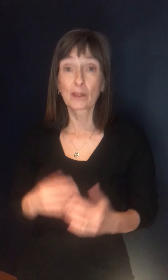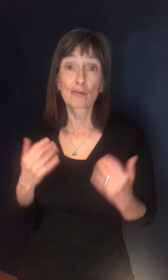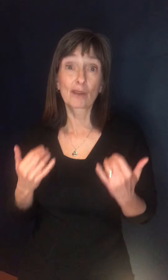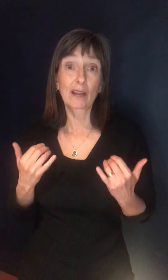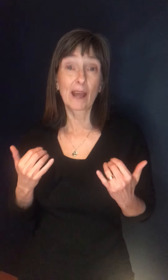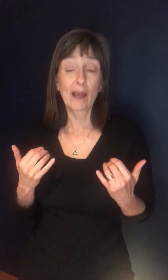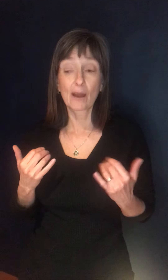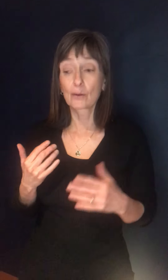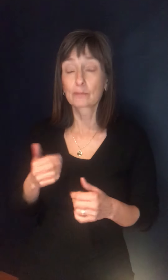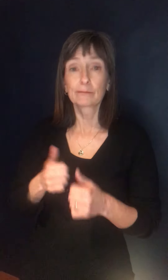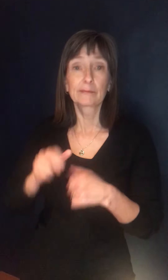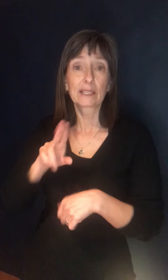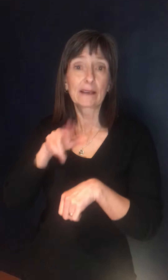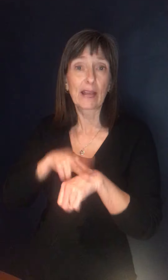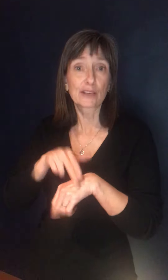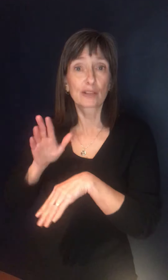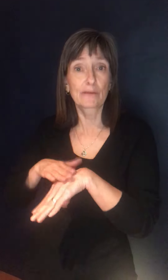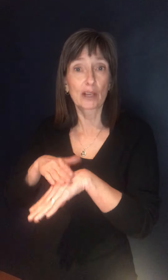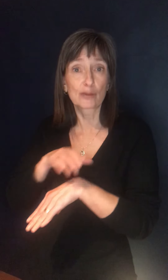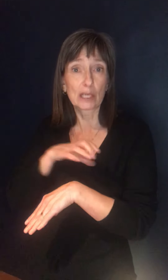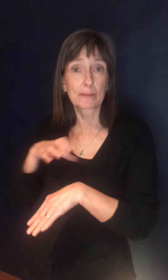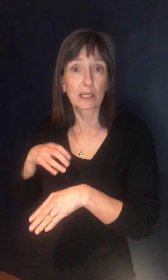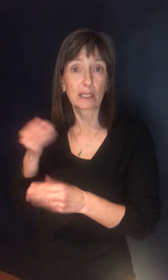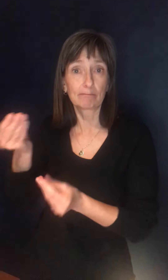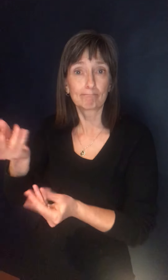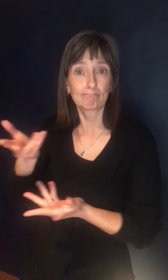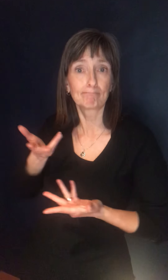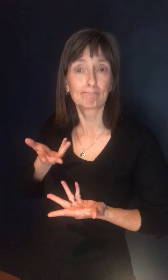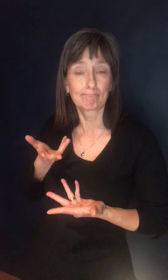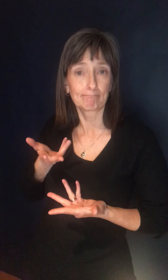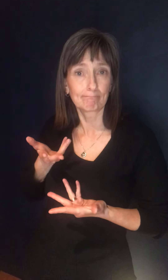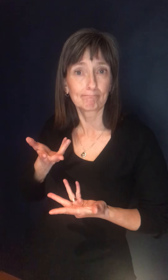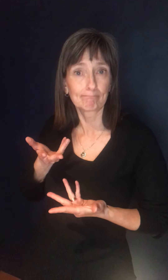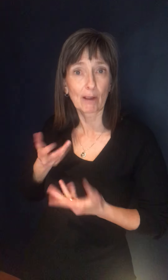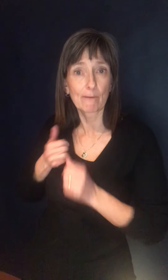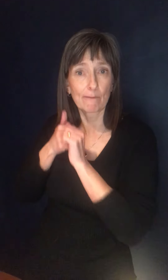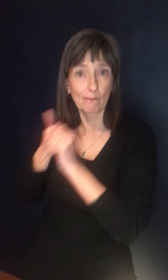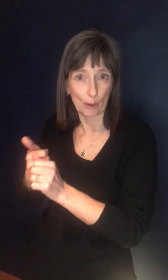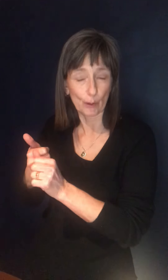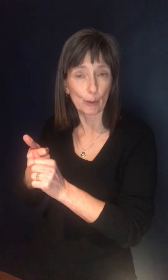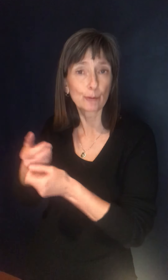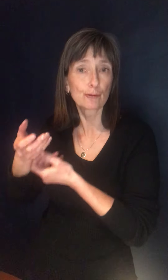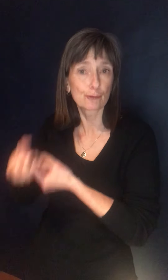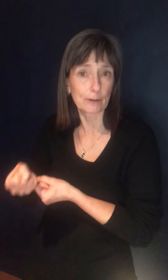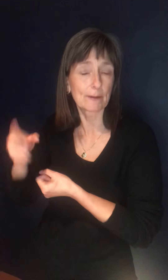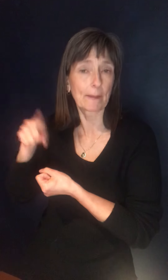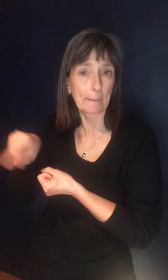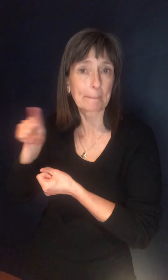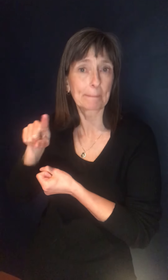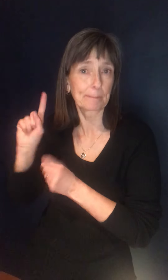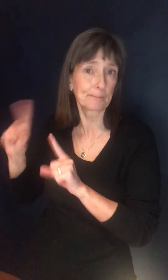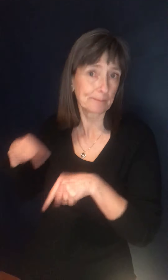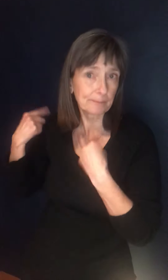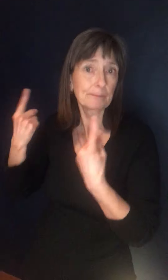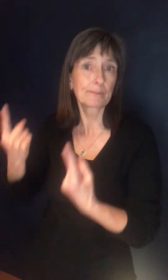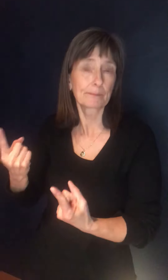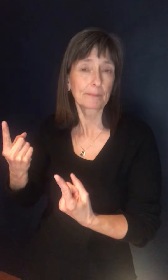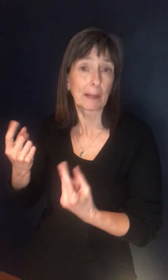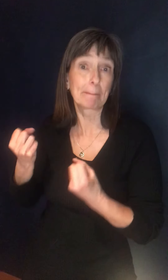from the National Advisory Committee on Immunizations, which has been the trusted committee that we have relied on for many, many, many years,